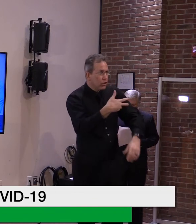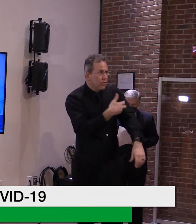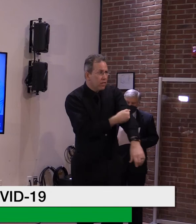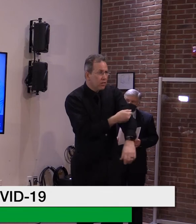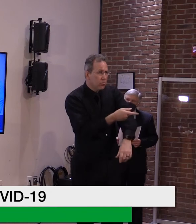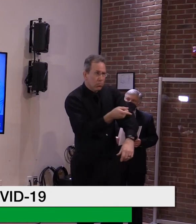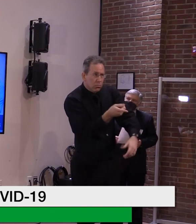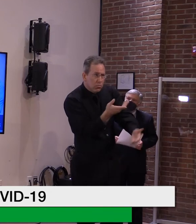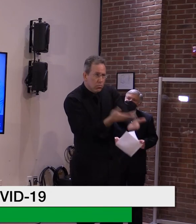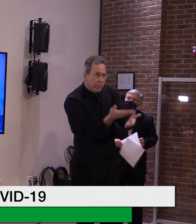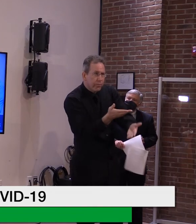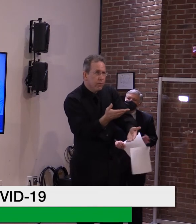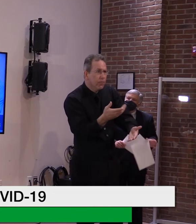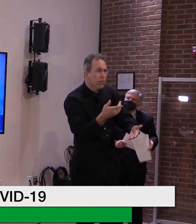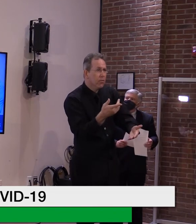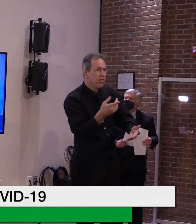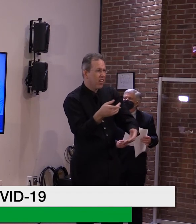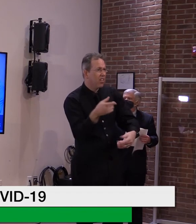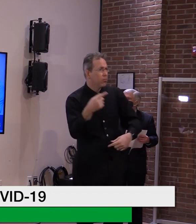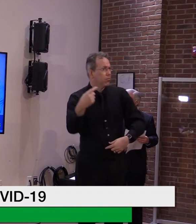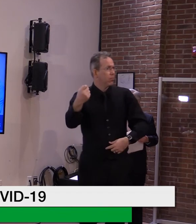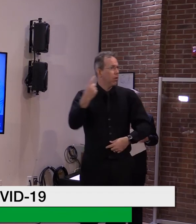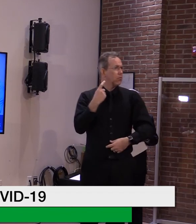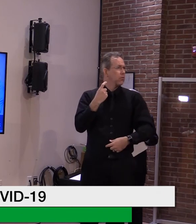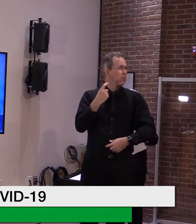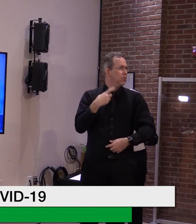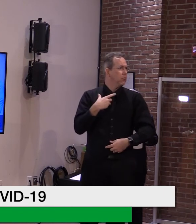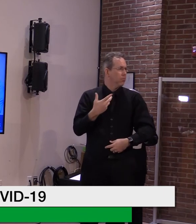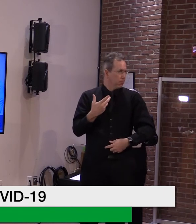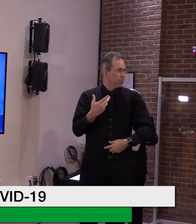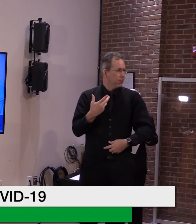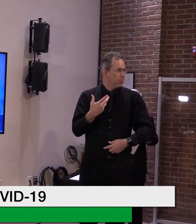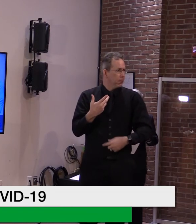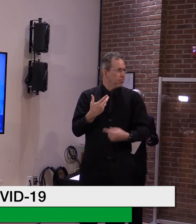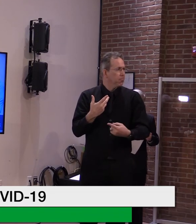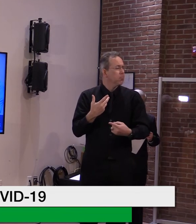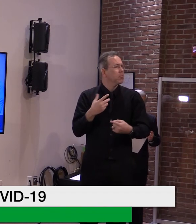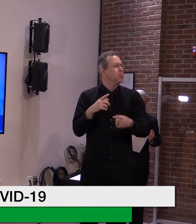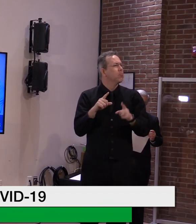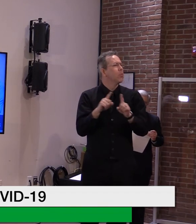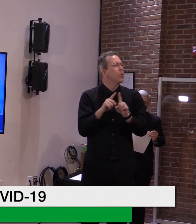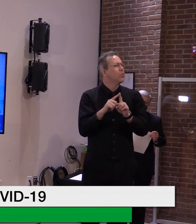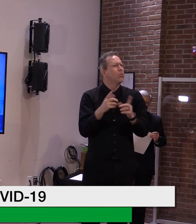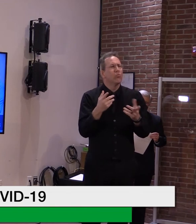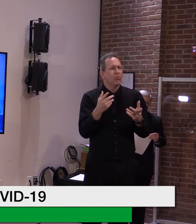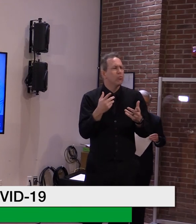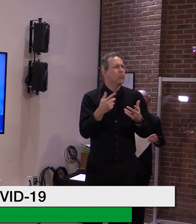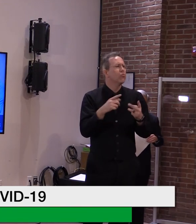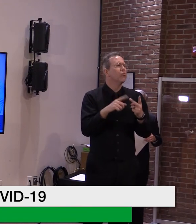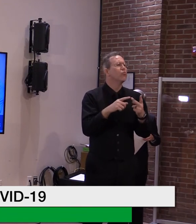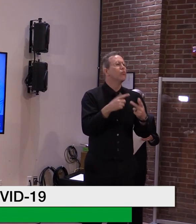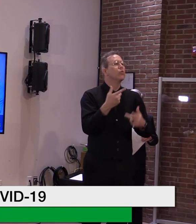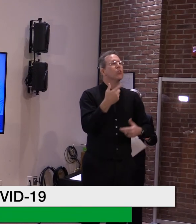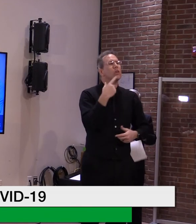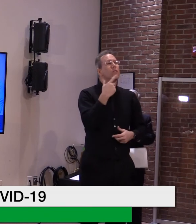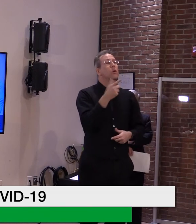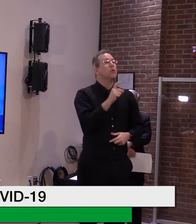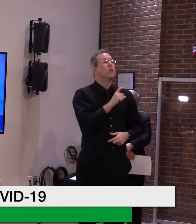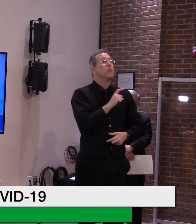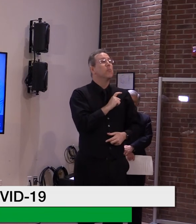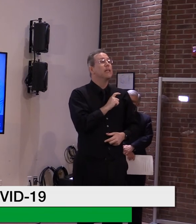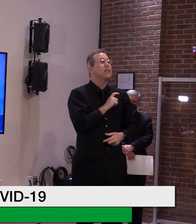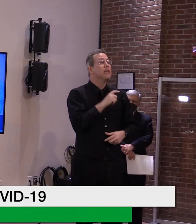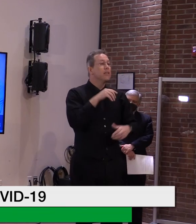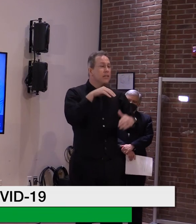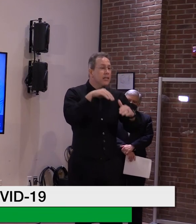place without wearing a mask? And also, if a law enforcement officer goes into a business and